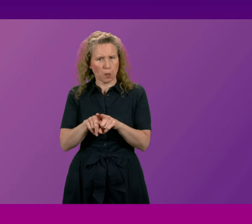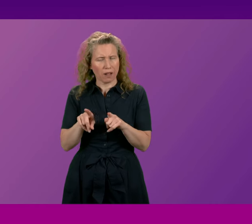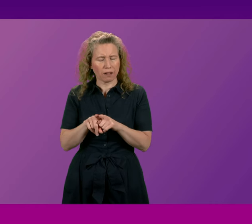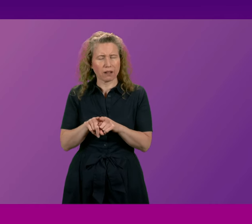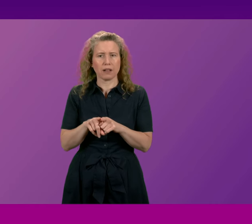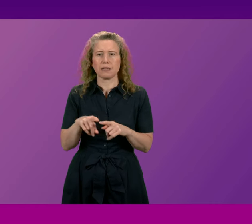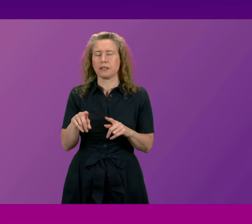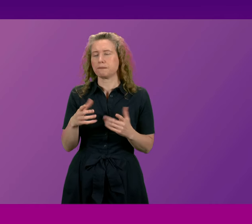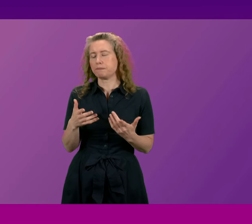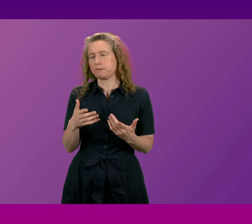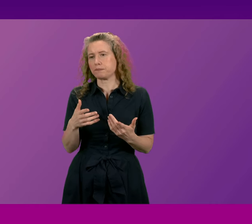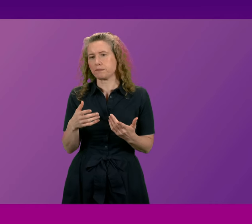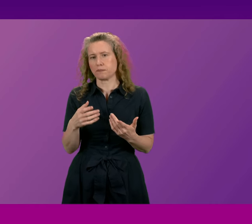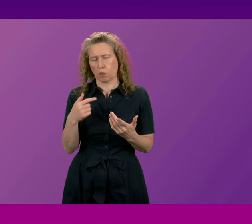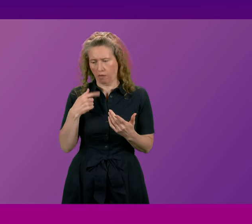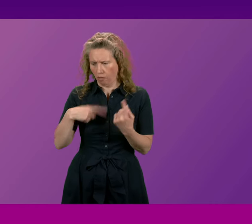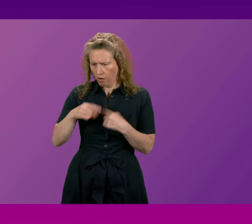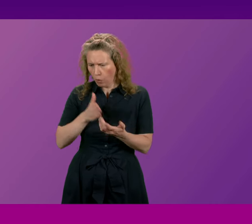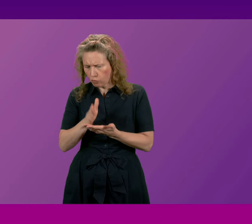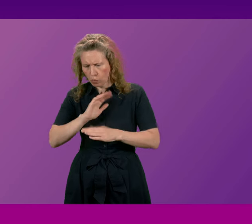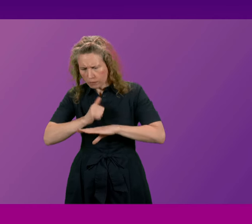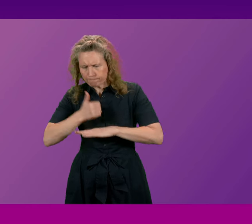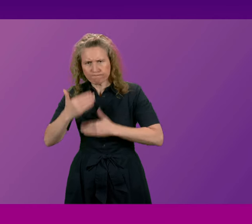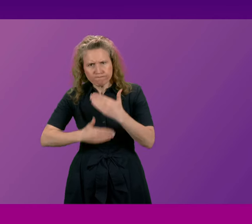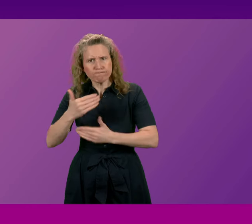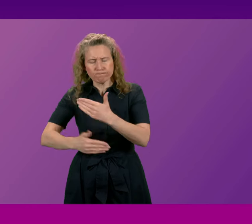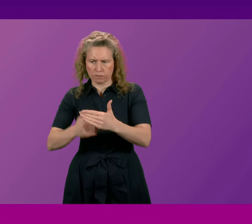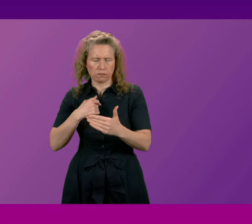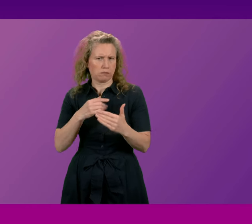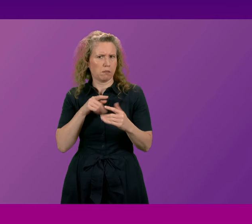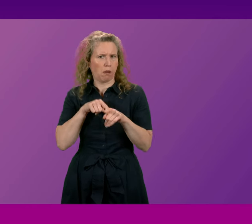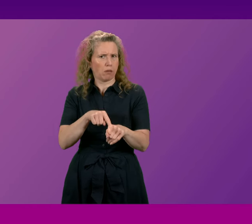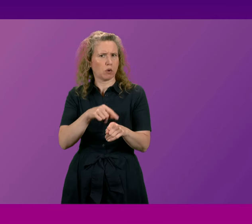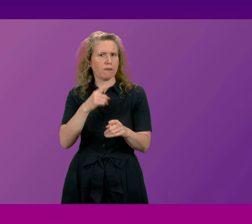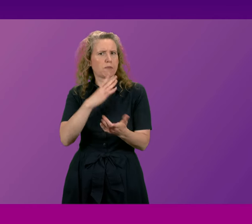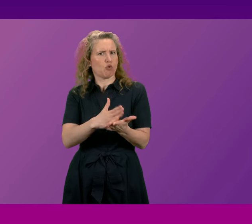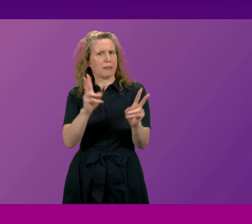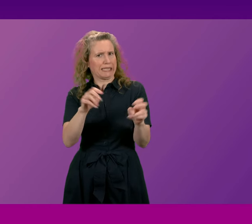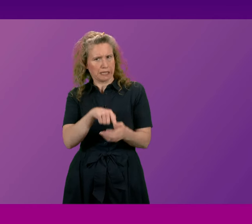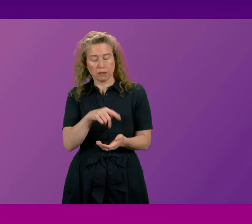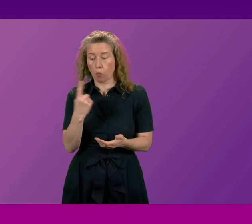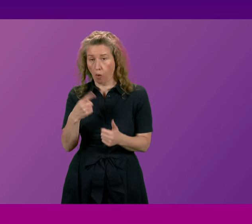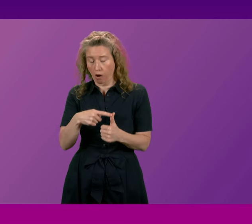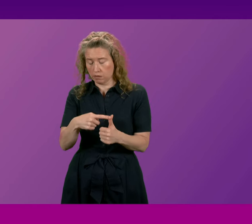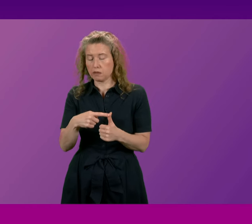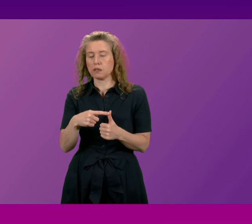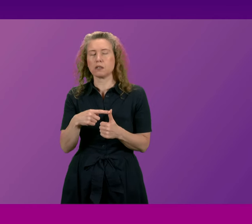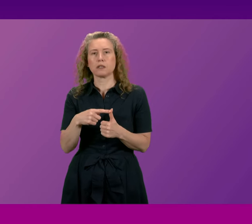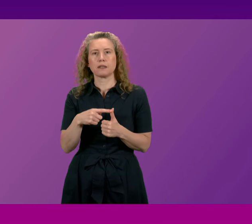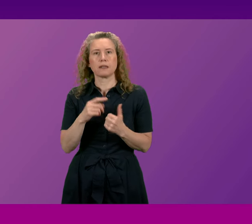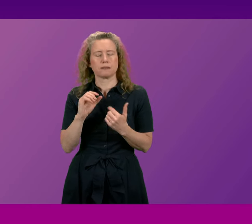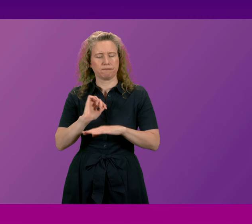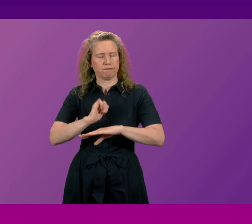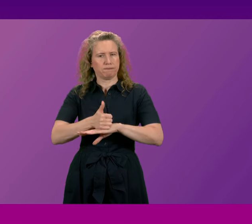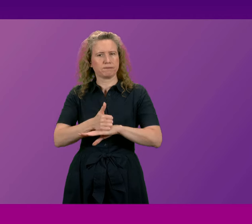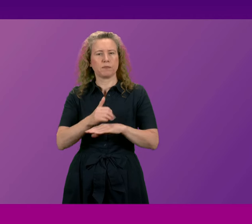which are are being implemented as part of our commitments to the promise one of them was the enactment of the provisions of